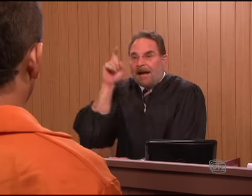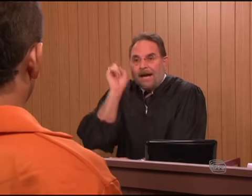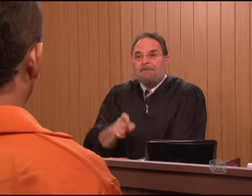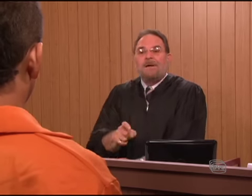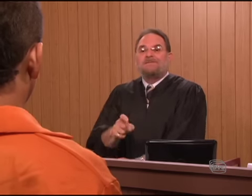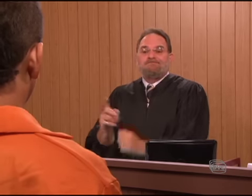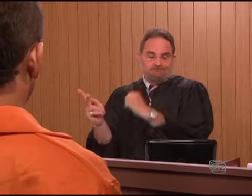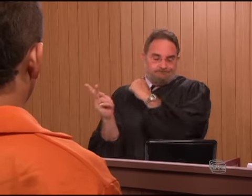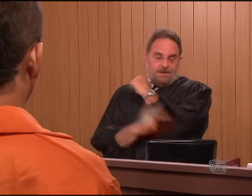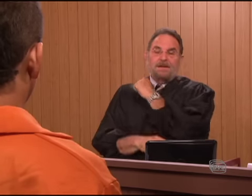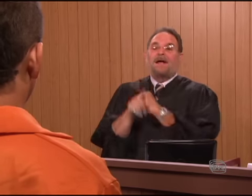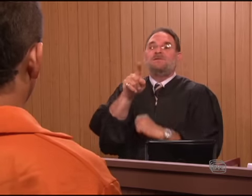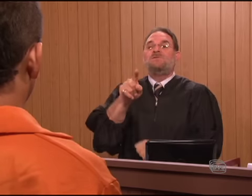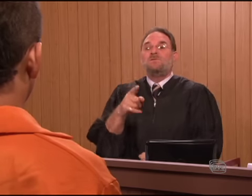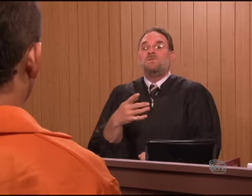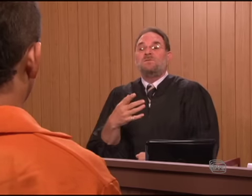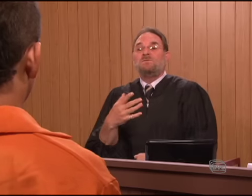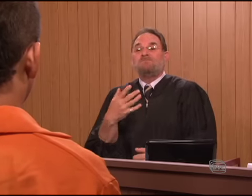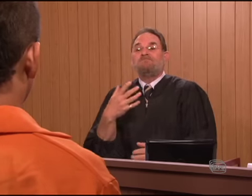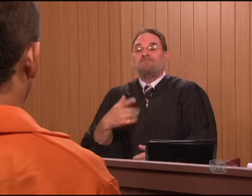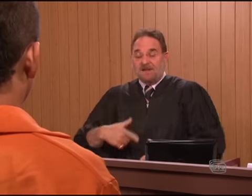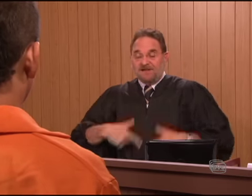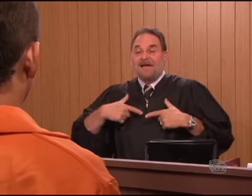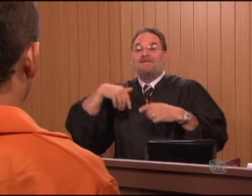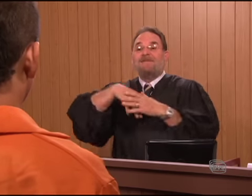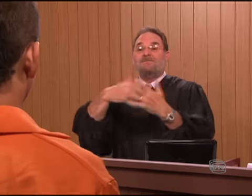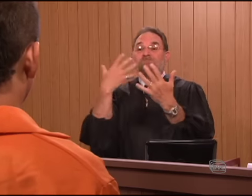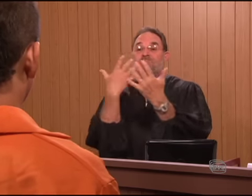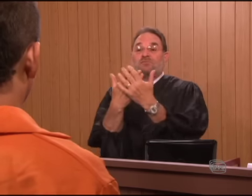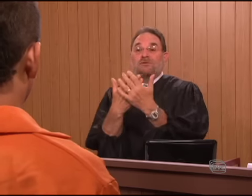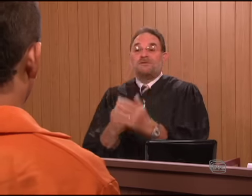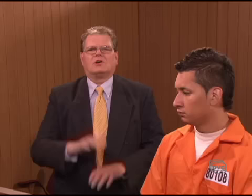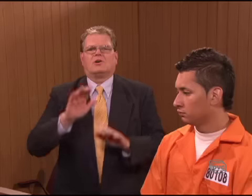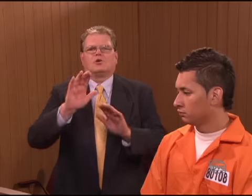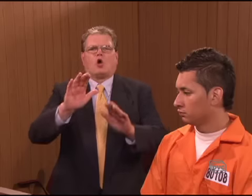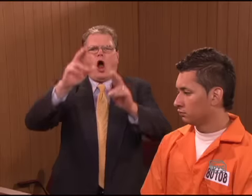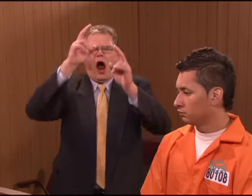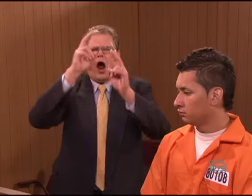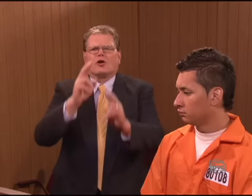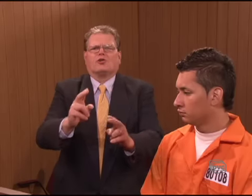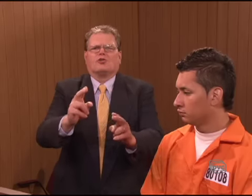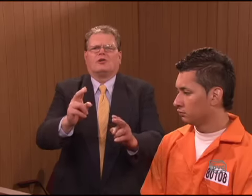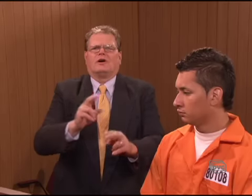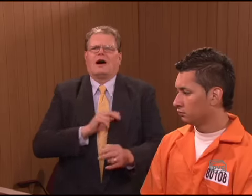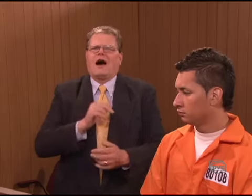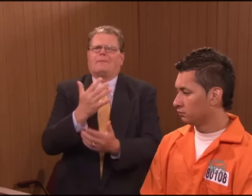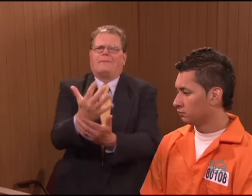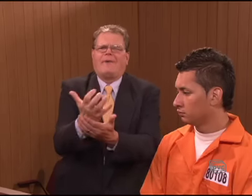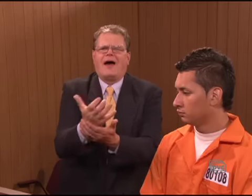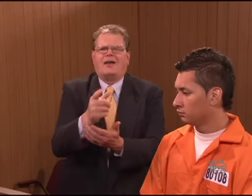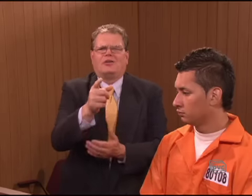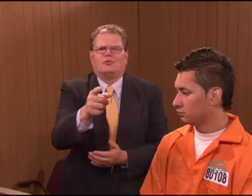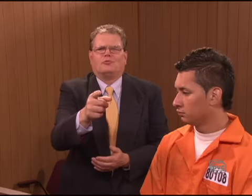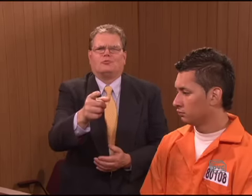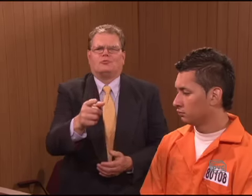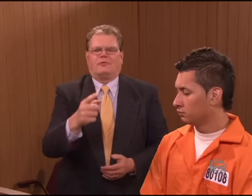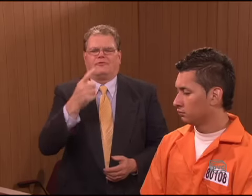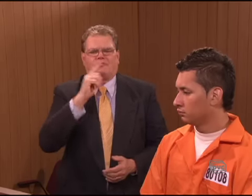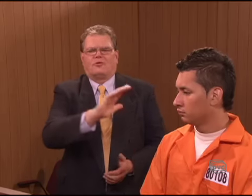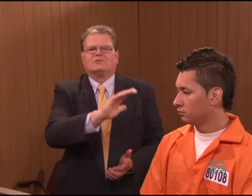I must punish you to lie in prison. Your Honor, I beg of you for his children